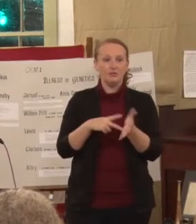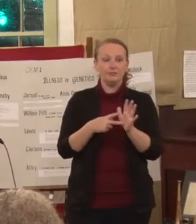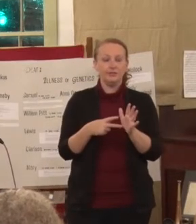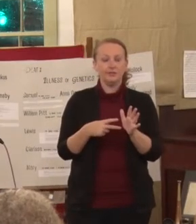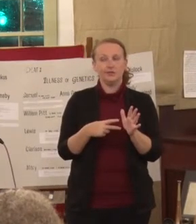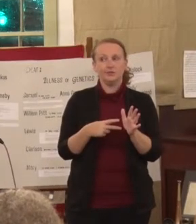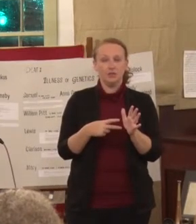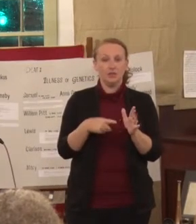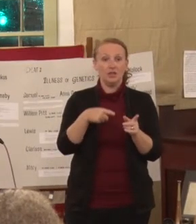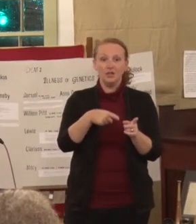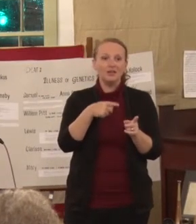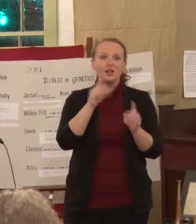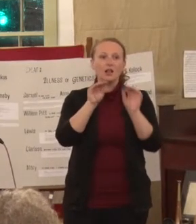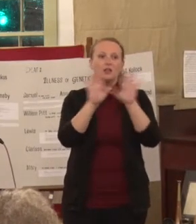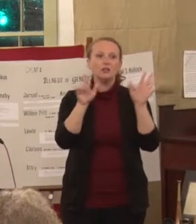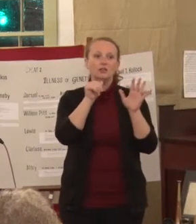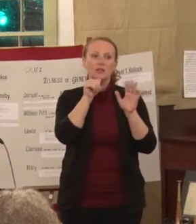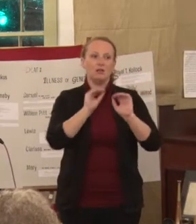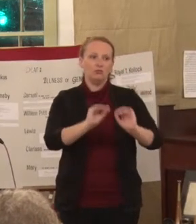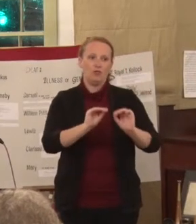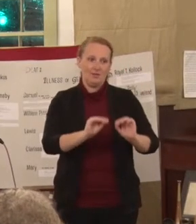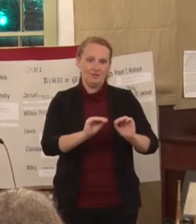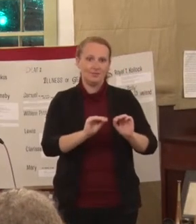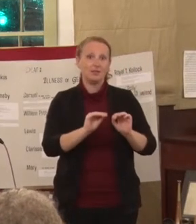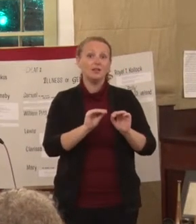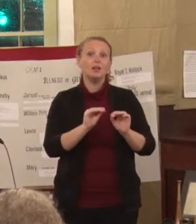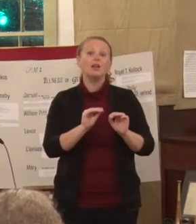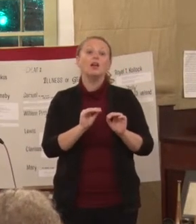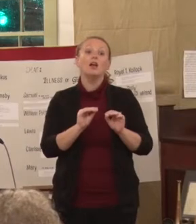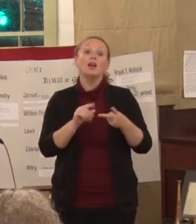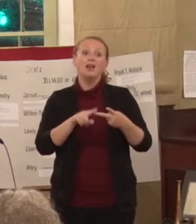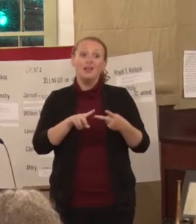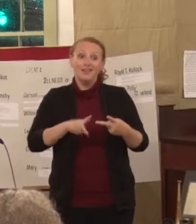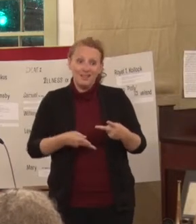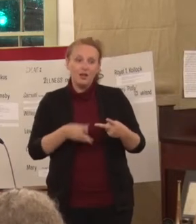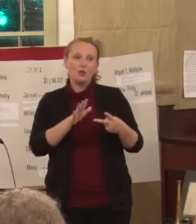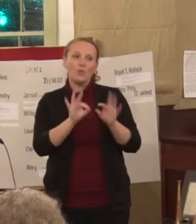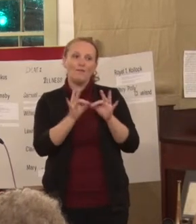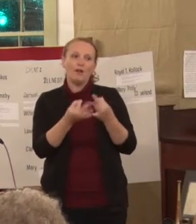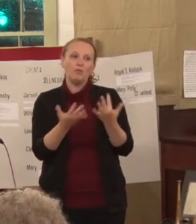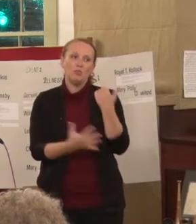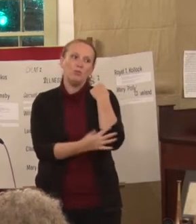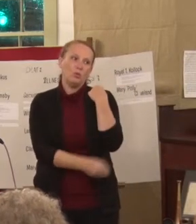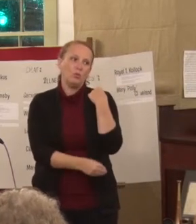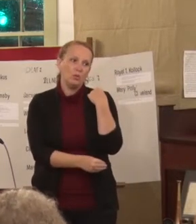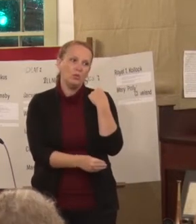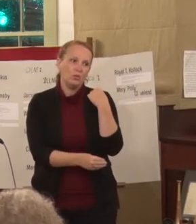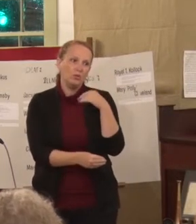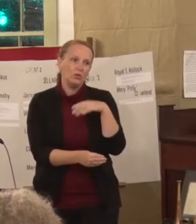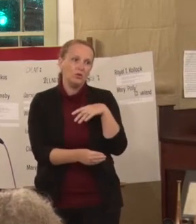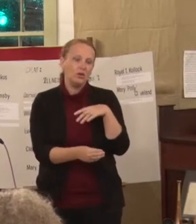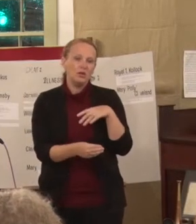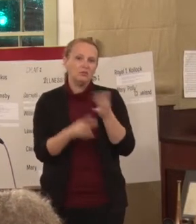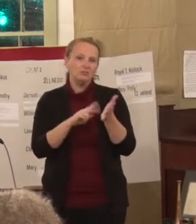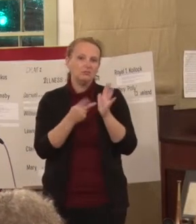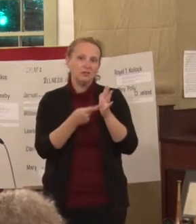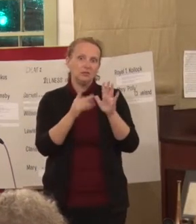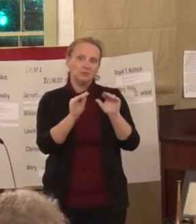you didn't have the training. Number two, your family was probably extremely poor and you weren't educated. So